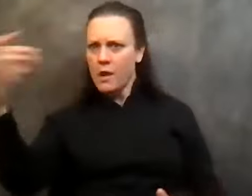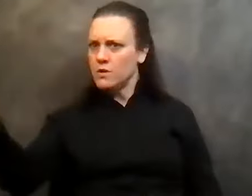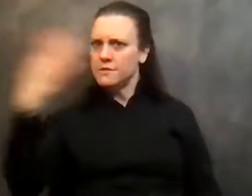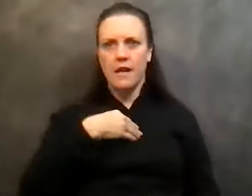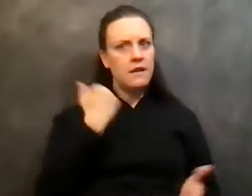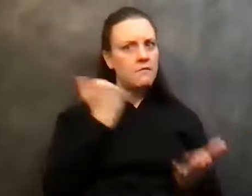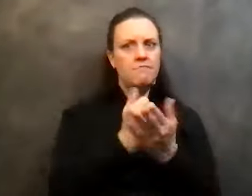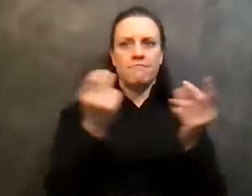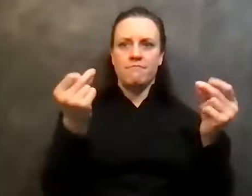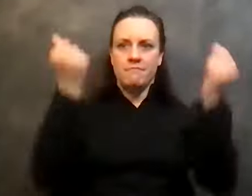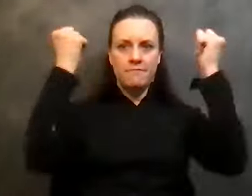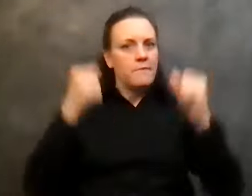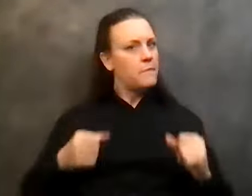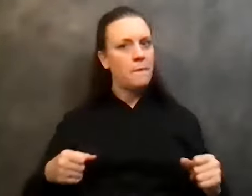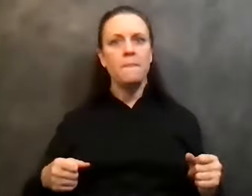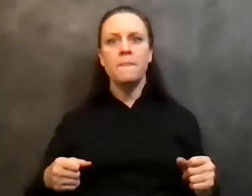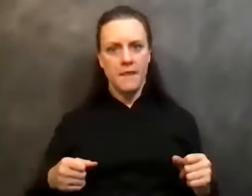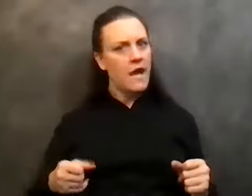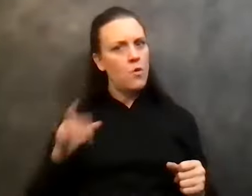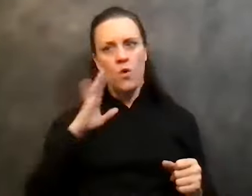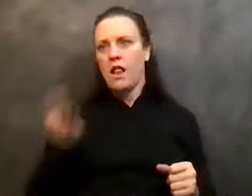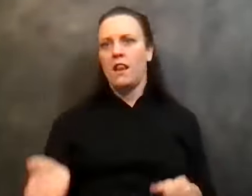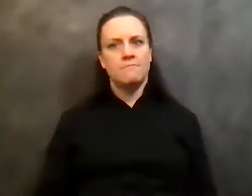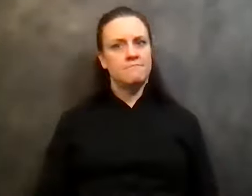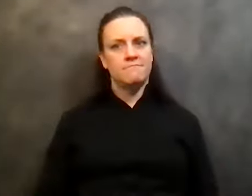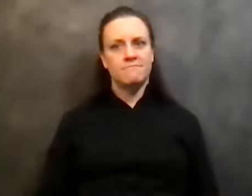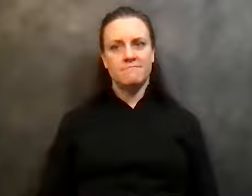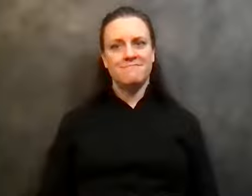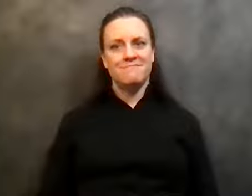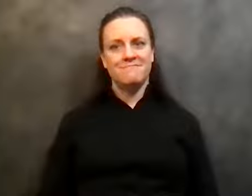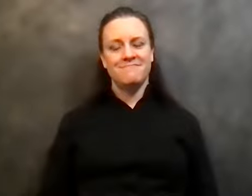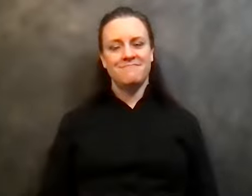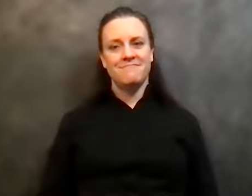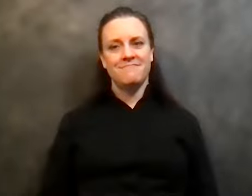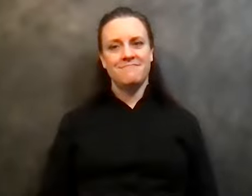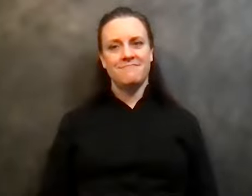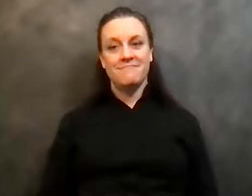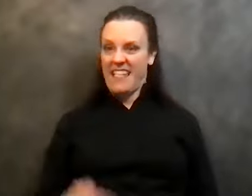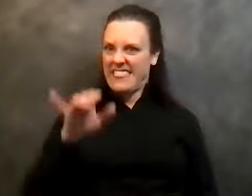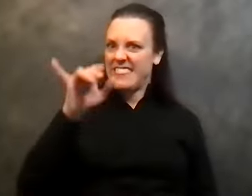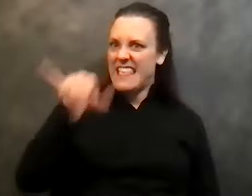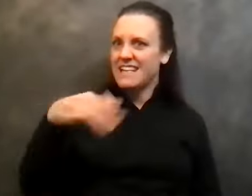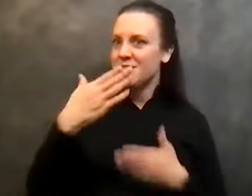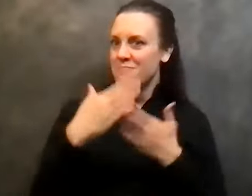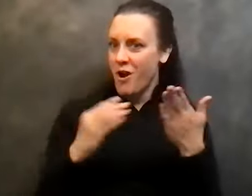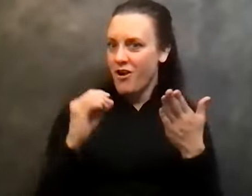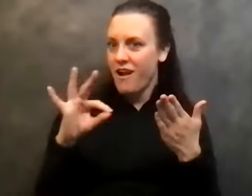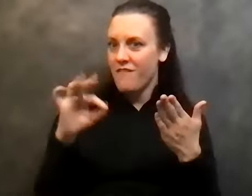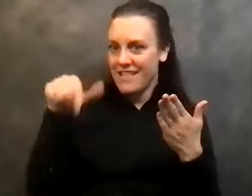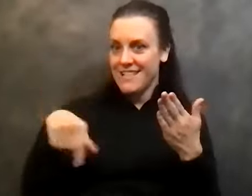they were doing and they're, they're going to help you. And, you know, that that's part of, uh, this alcoholic synopsis. I, you know,